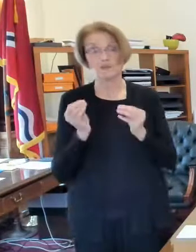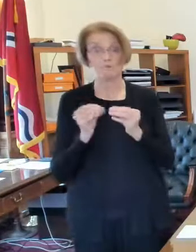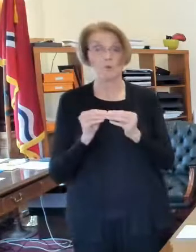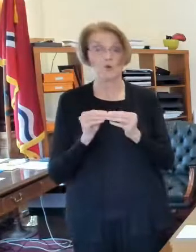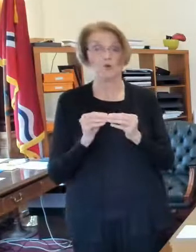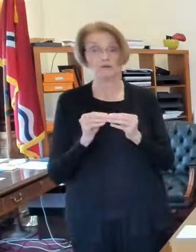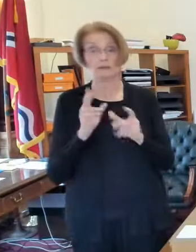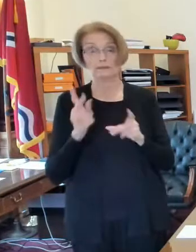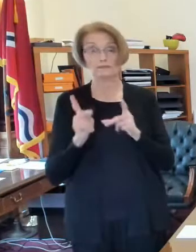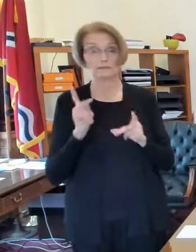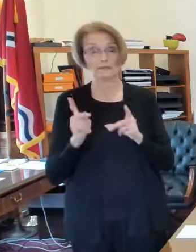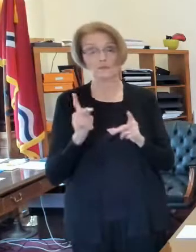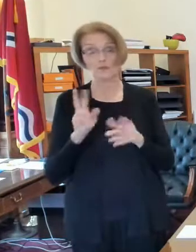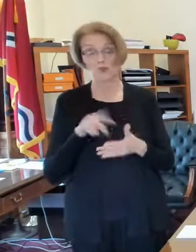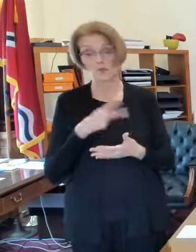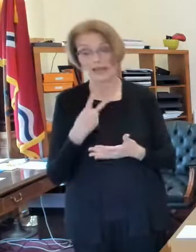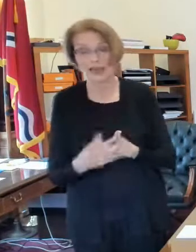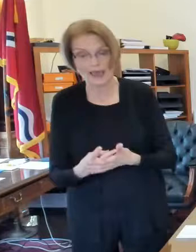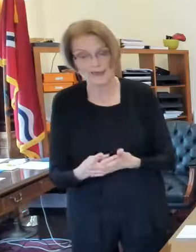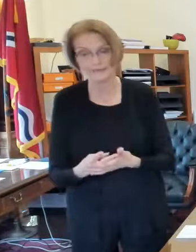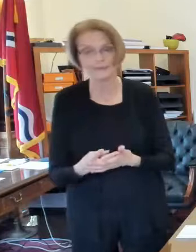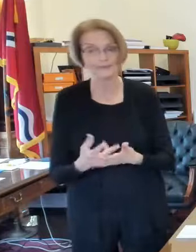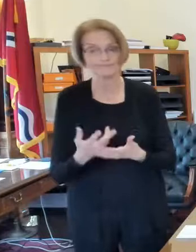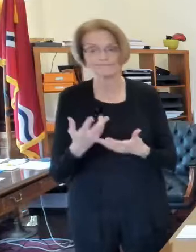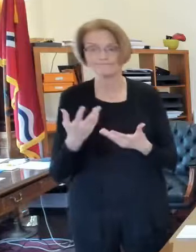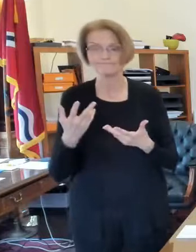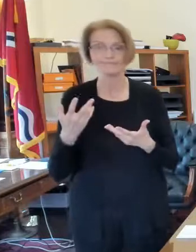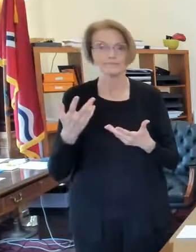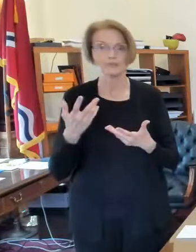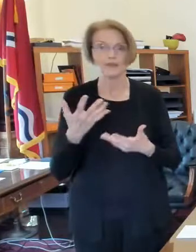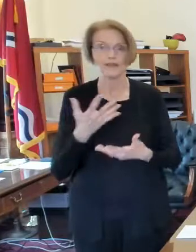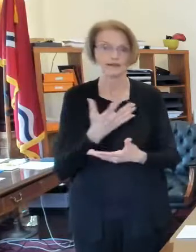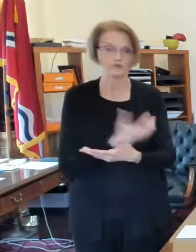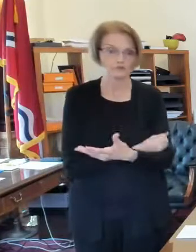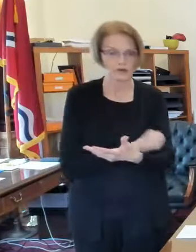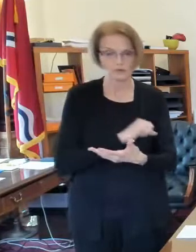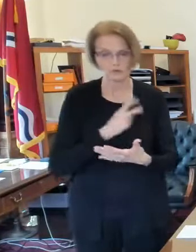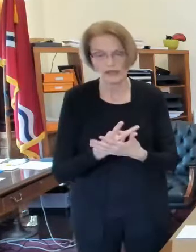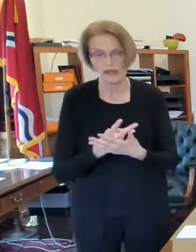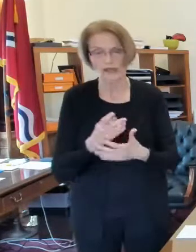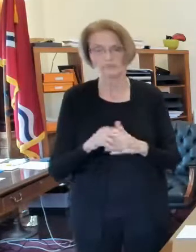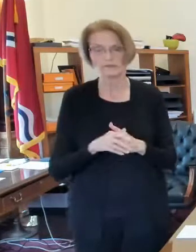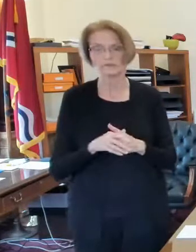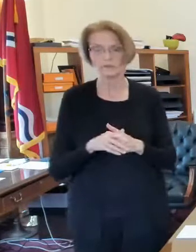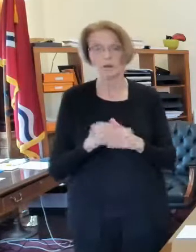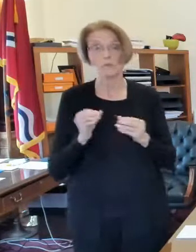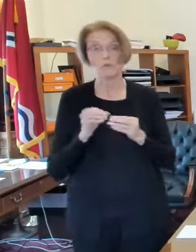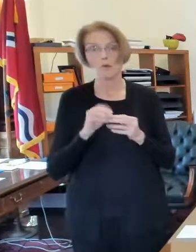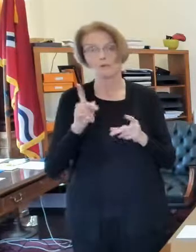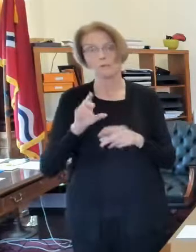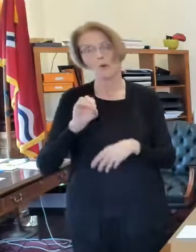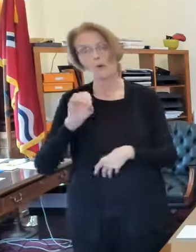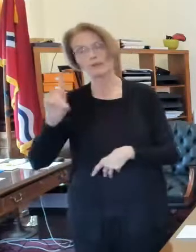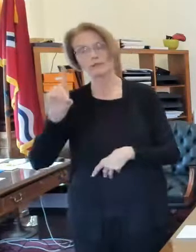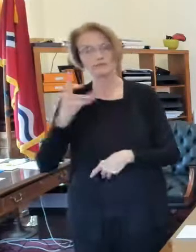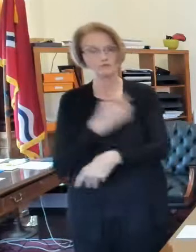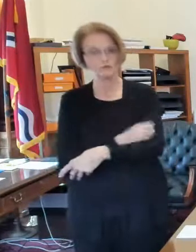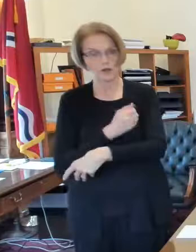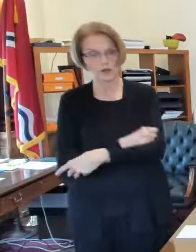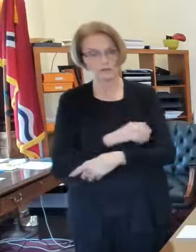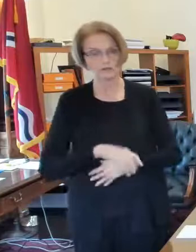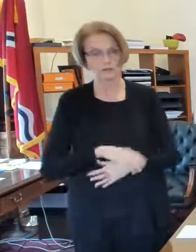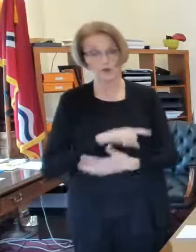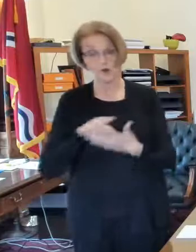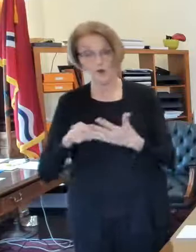folks relapse in terms of uh drug treatment and we're seeing more overdoses so all those are also